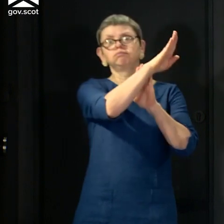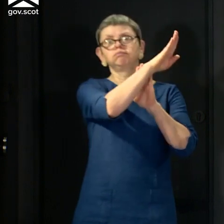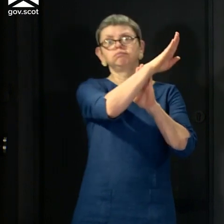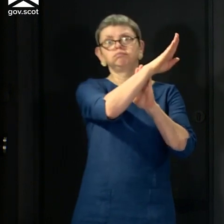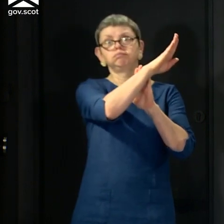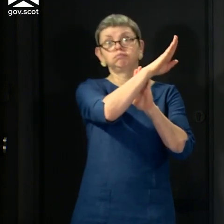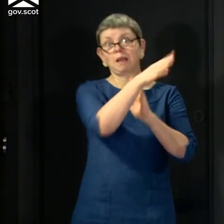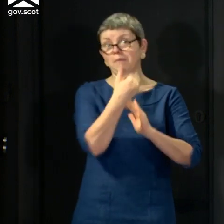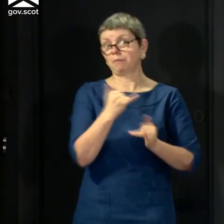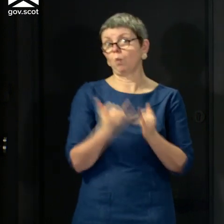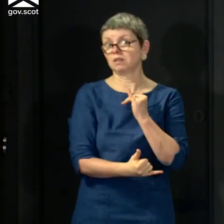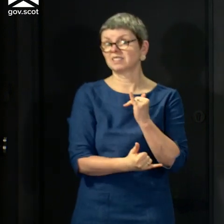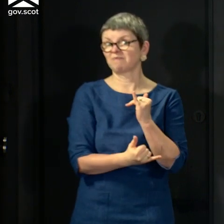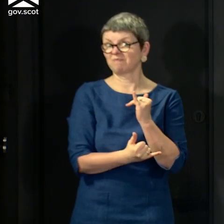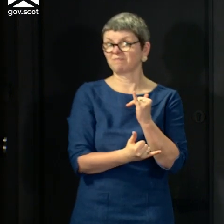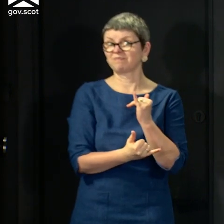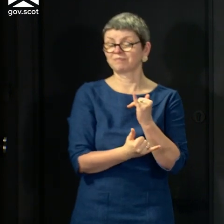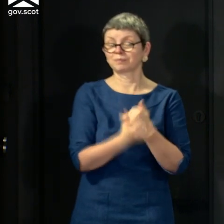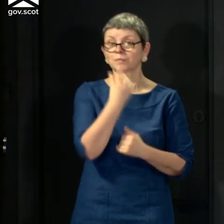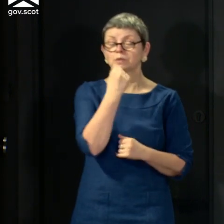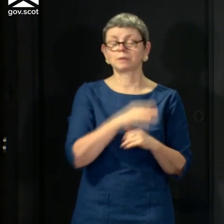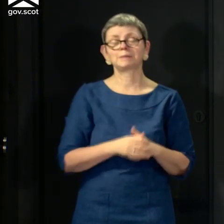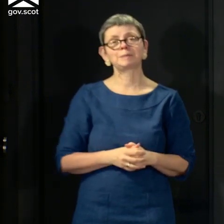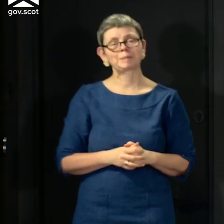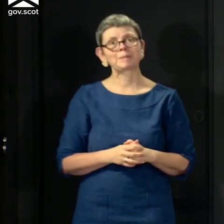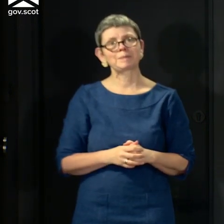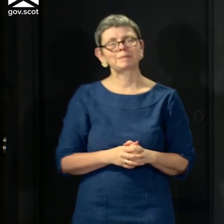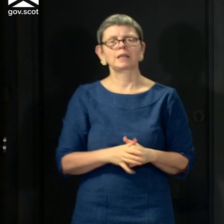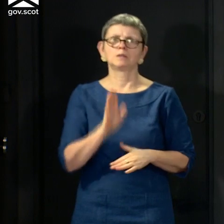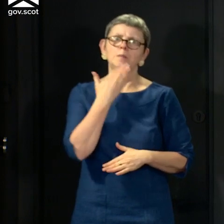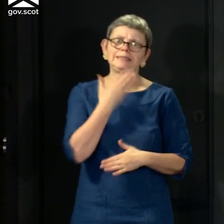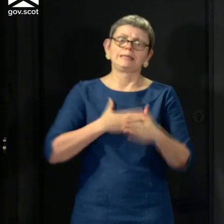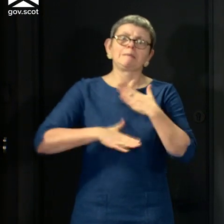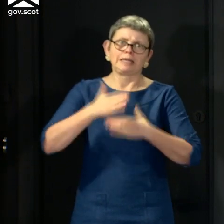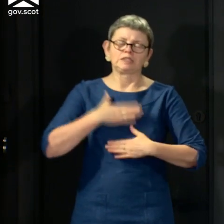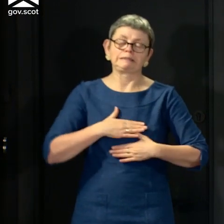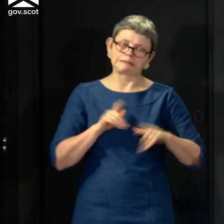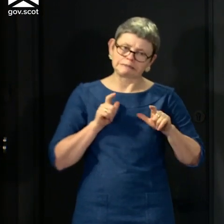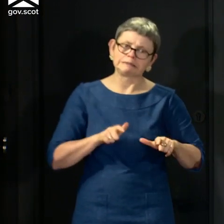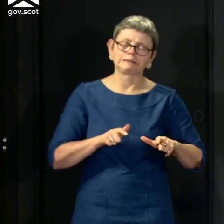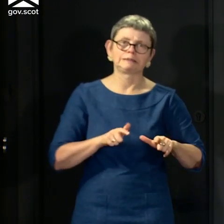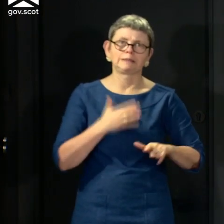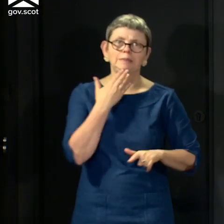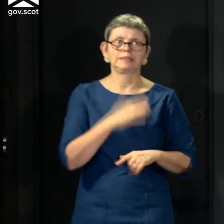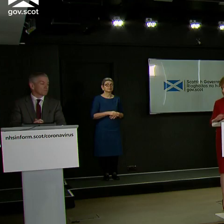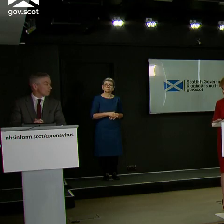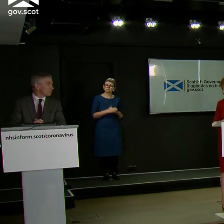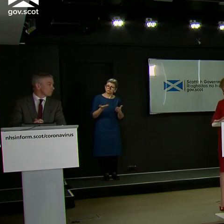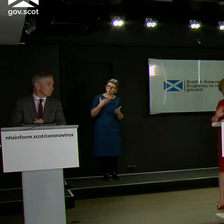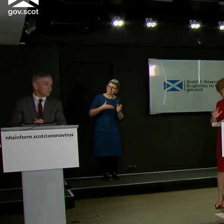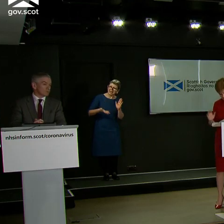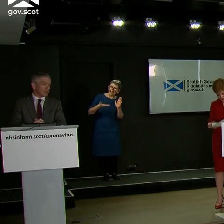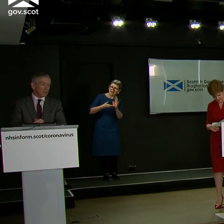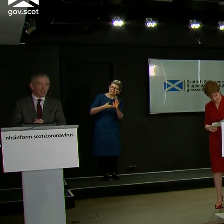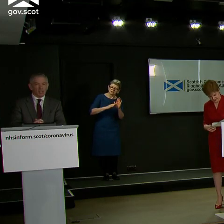that is maybe a lot higher than the one we've just had. So stick with it is my main message today. Gregor, do you want to say any more